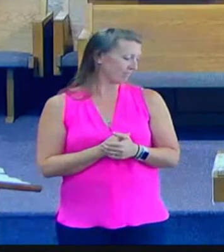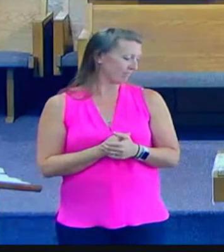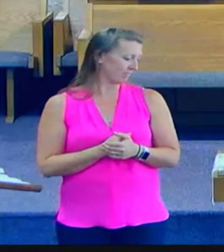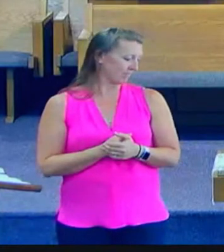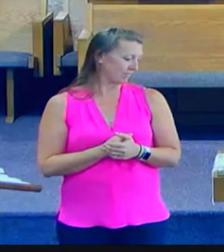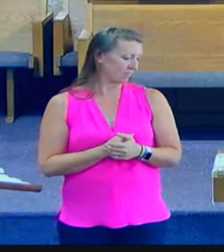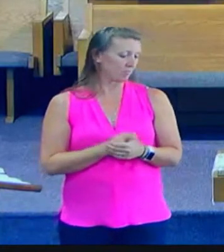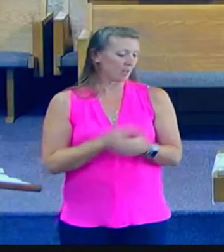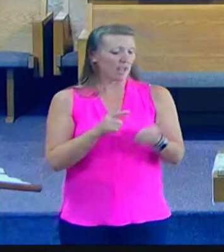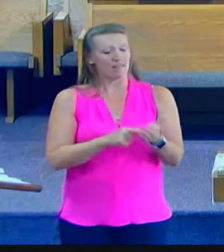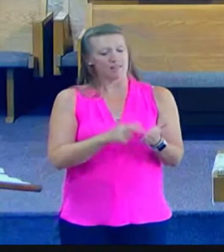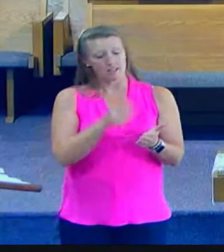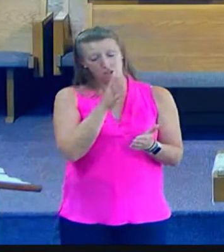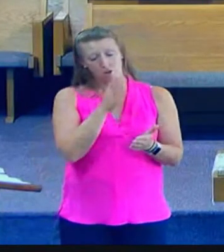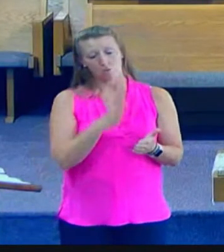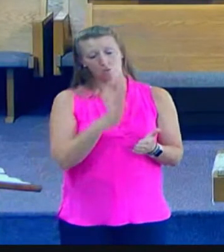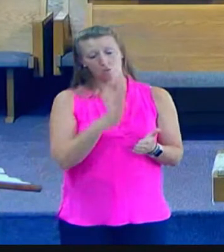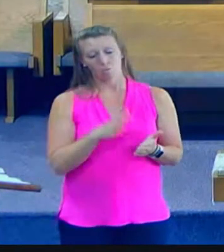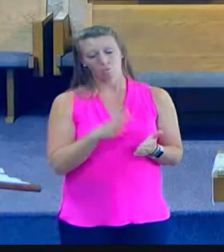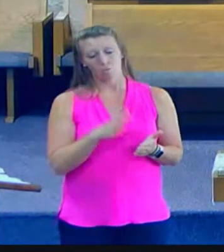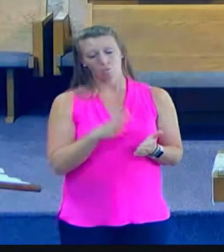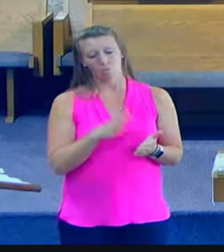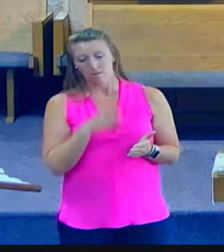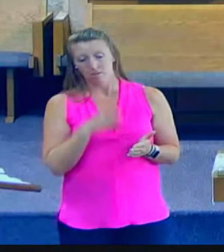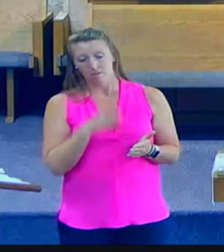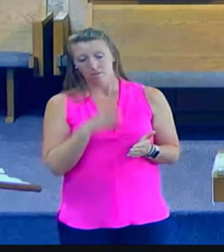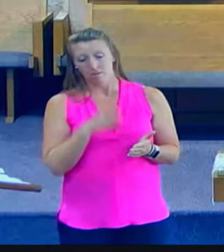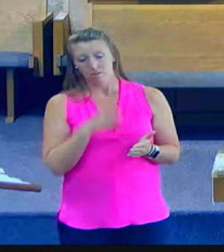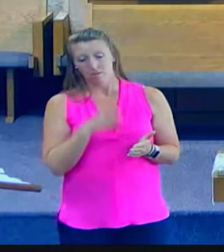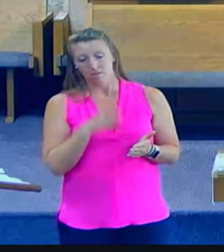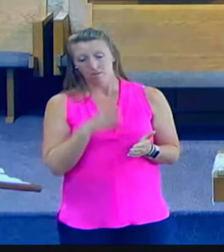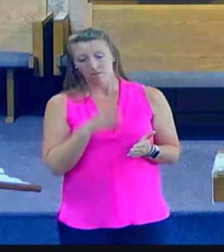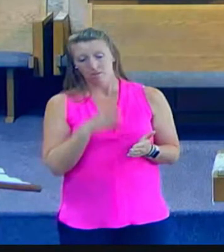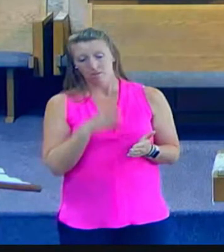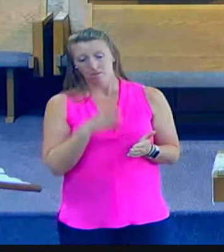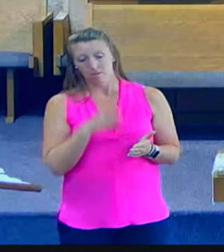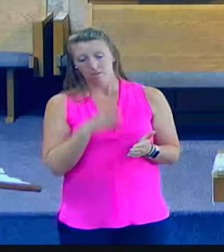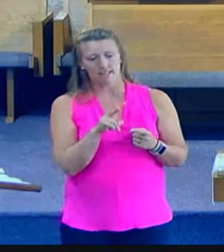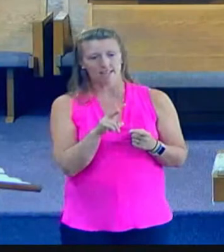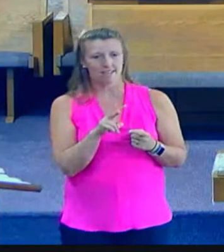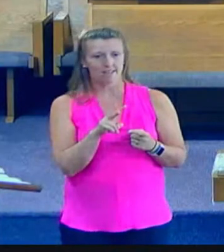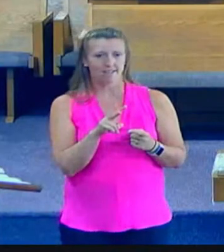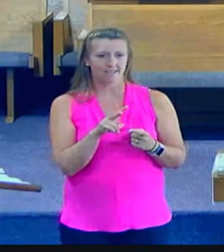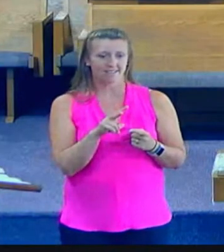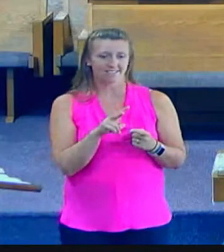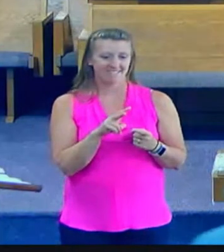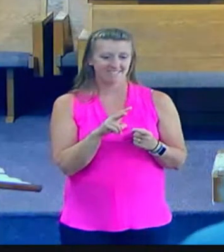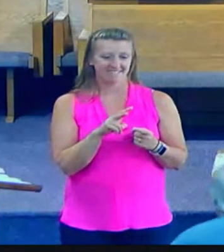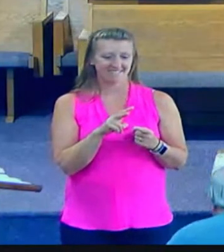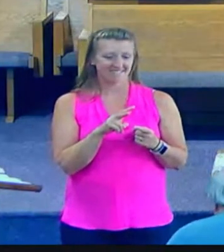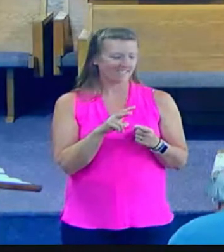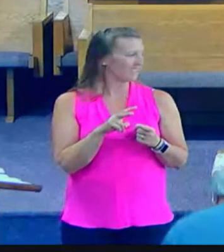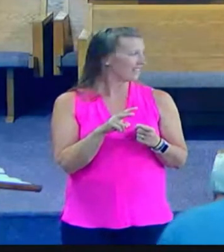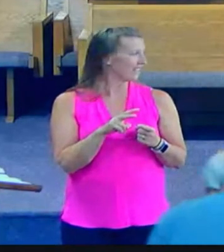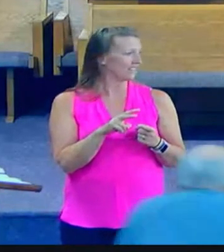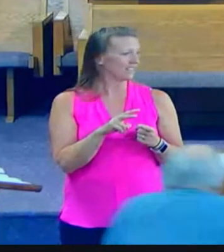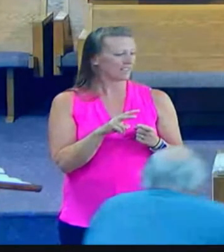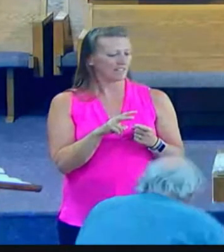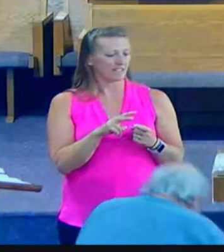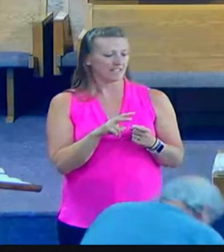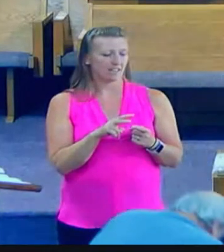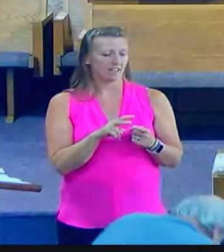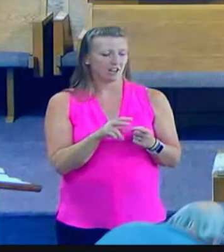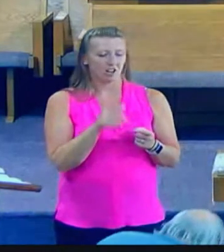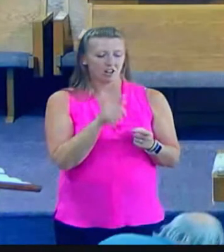And this woman that he was about to meet that we'll be introduced to as we continue to read the scripture, she knew